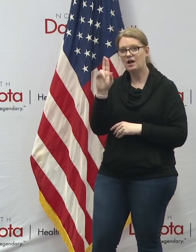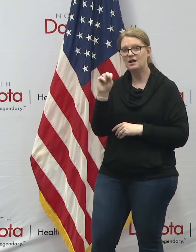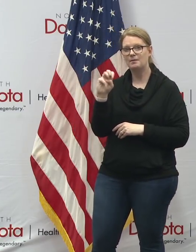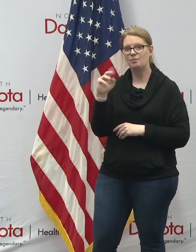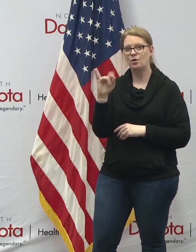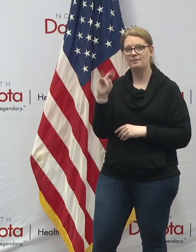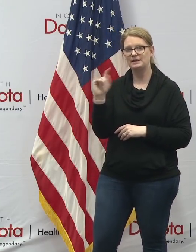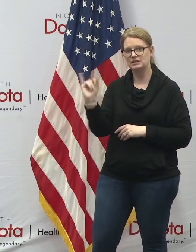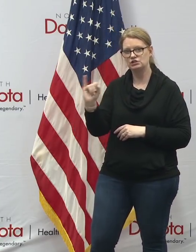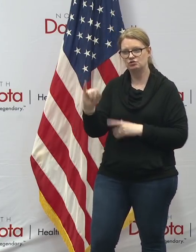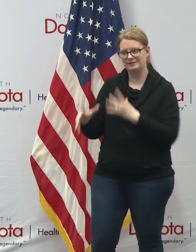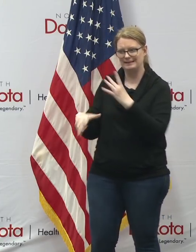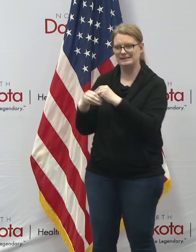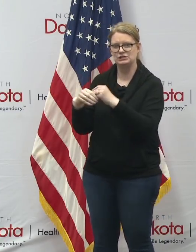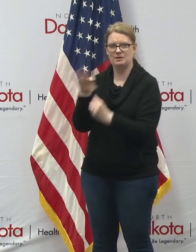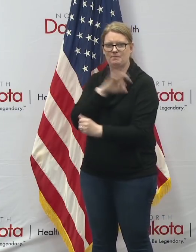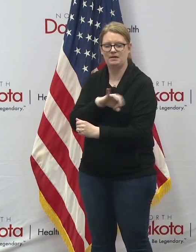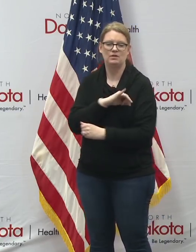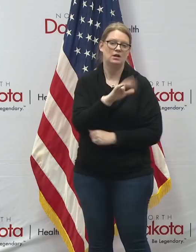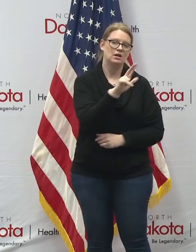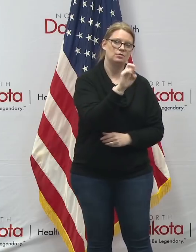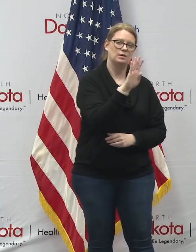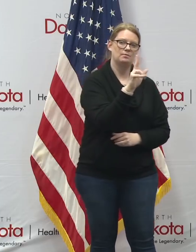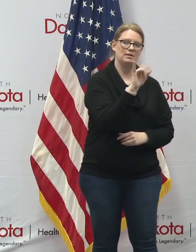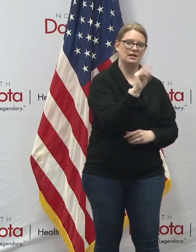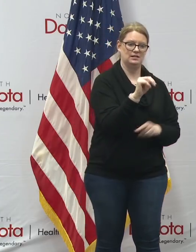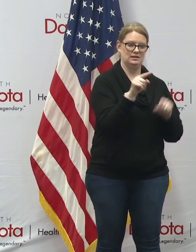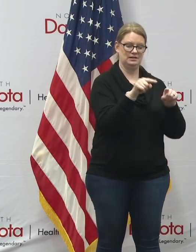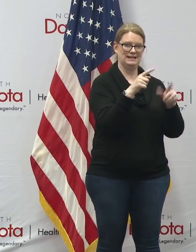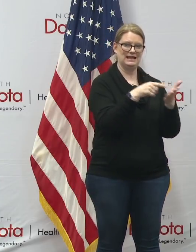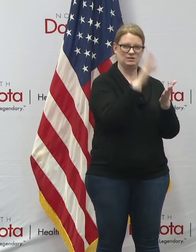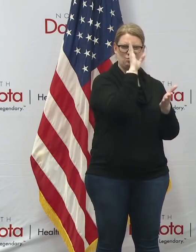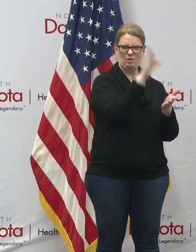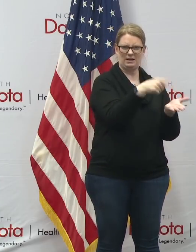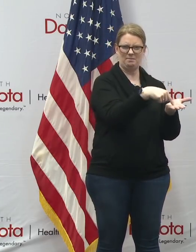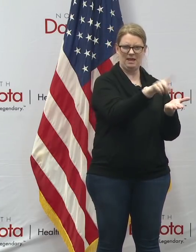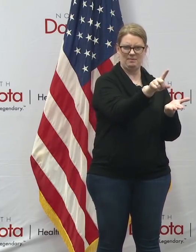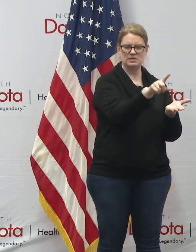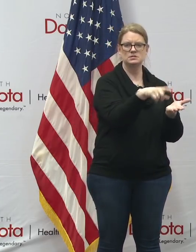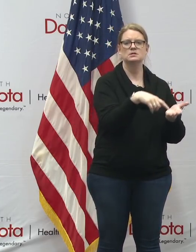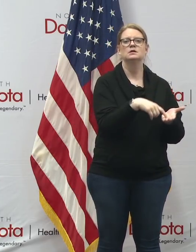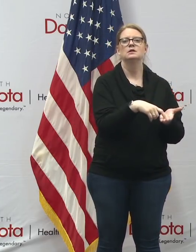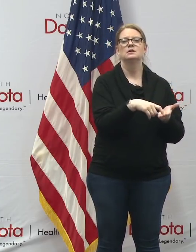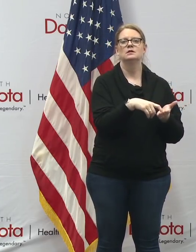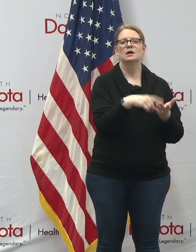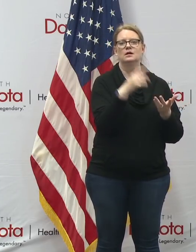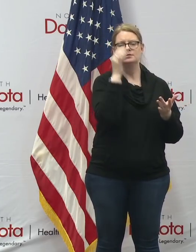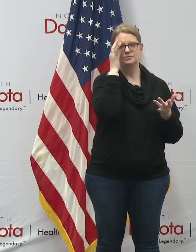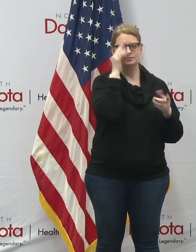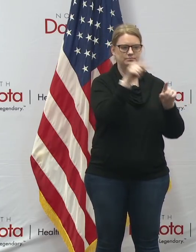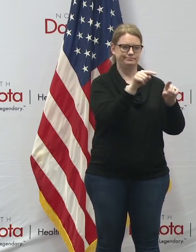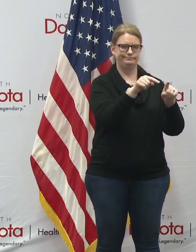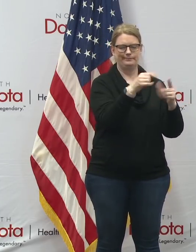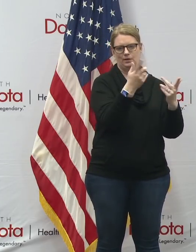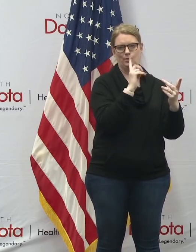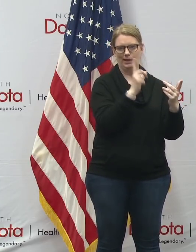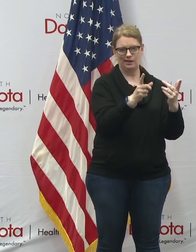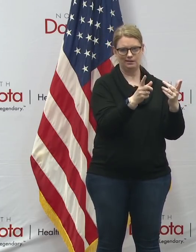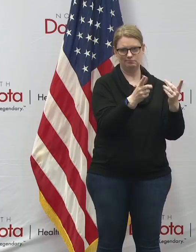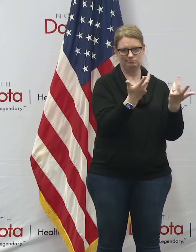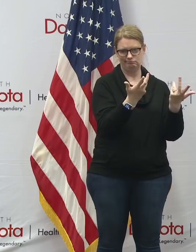insurance expanded benefits 300 billion in the form of those direct payments that we talk about where every basically every